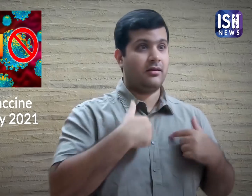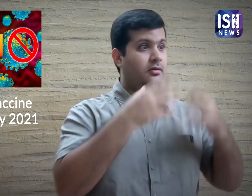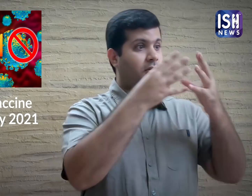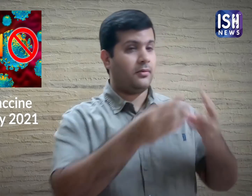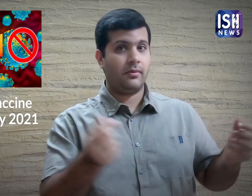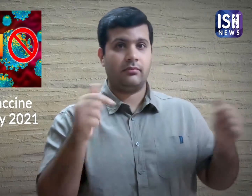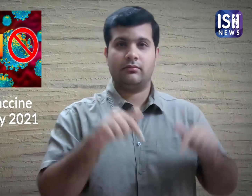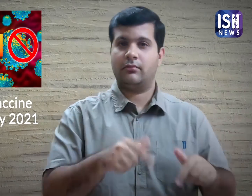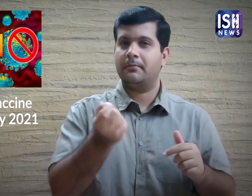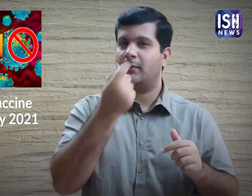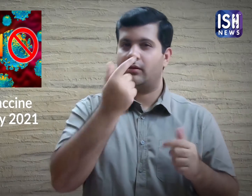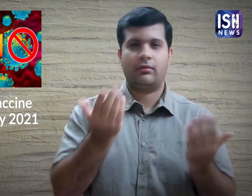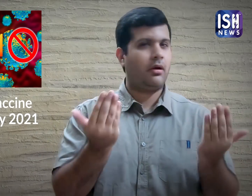there is no medicine to treat it.